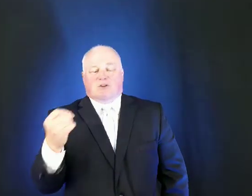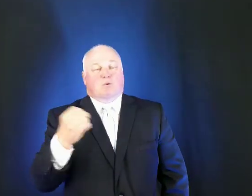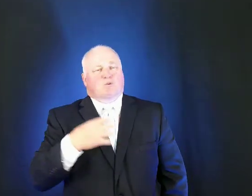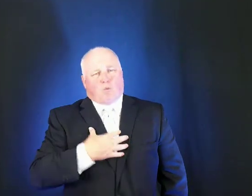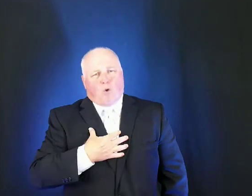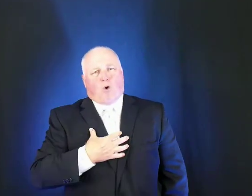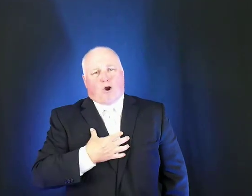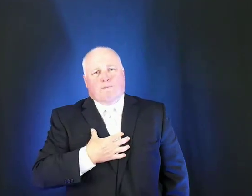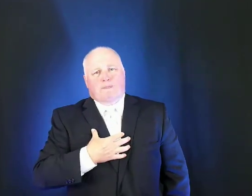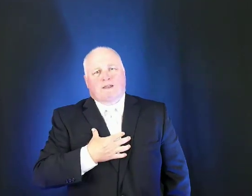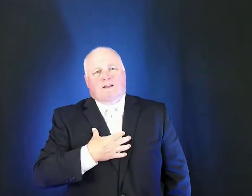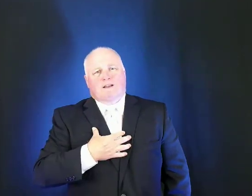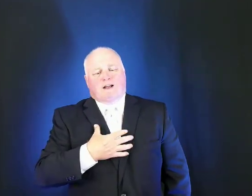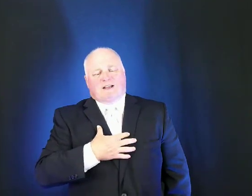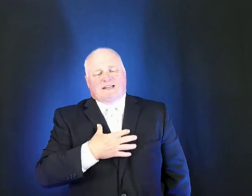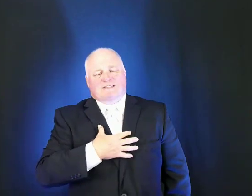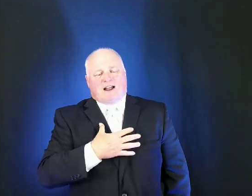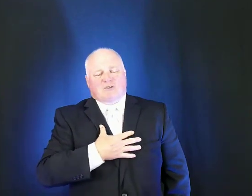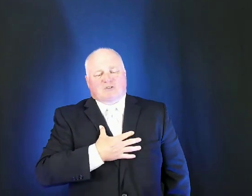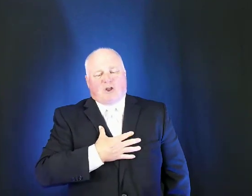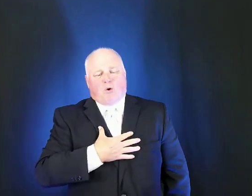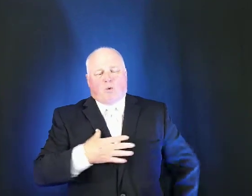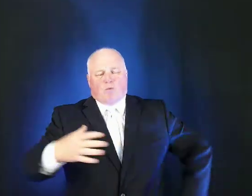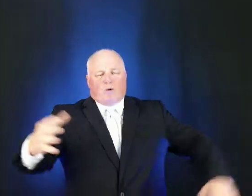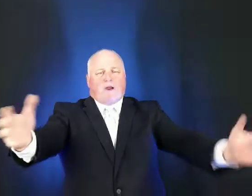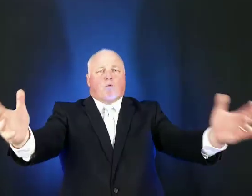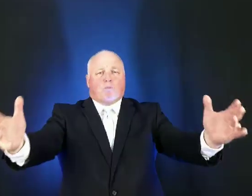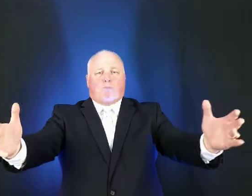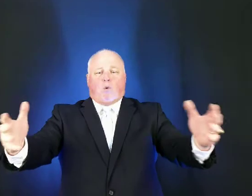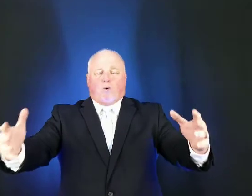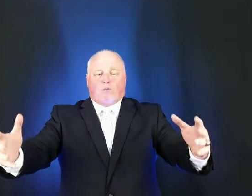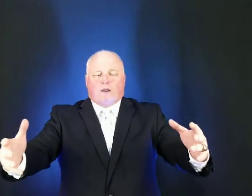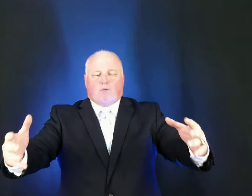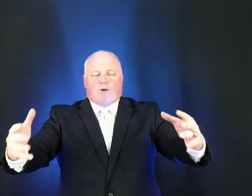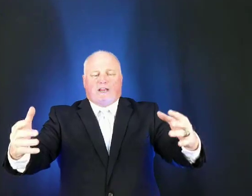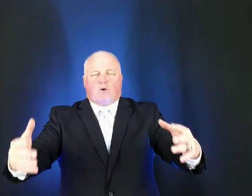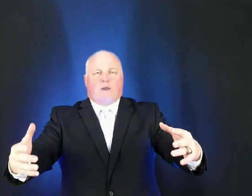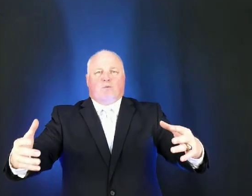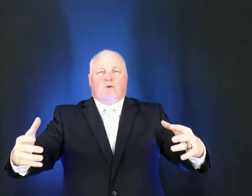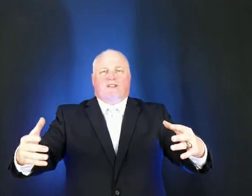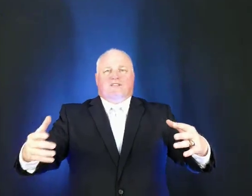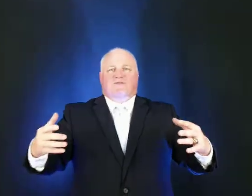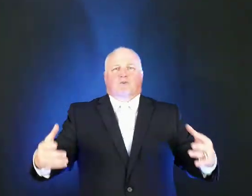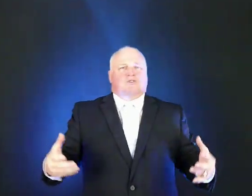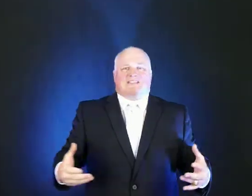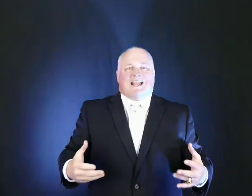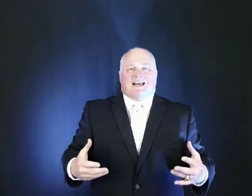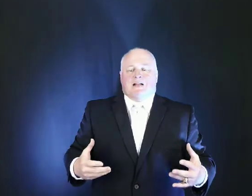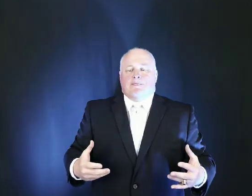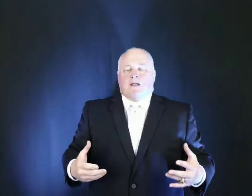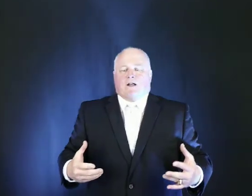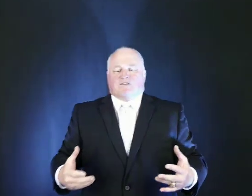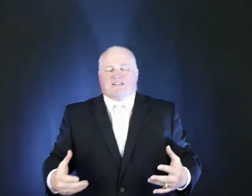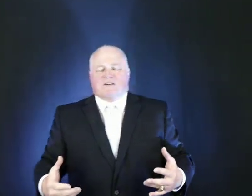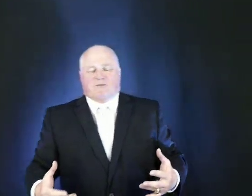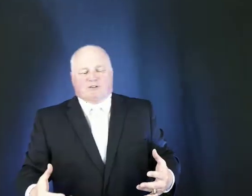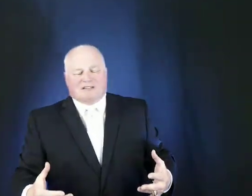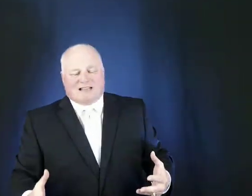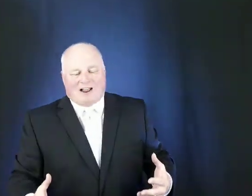which war against our soul when we were born we were equipped with this full set of sinful desires